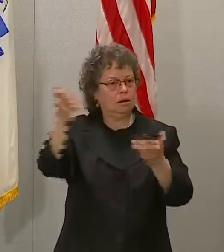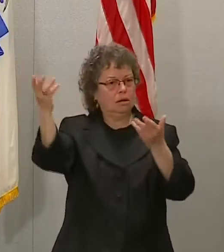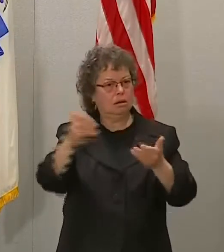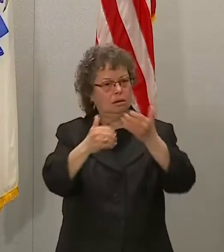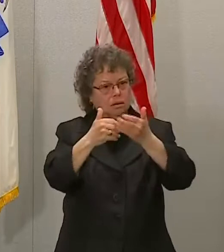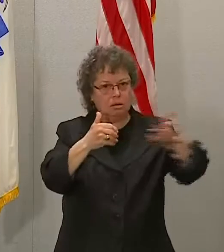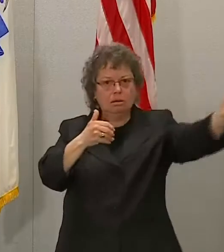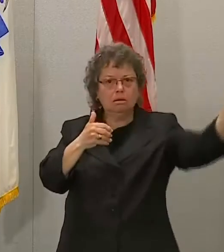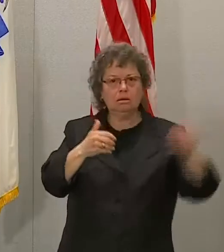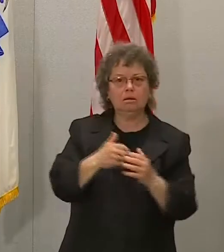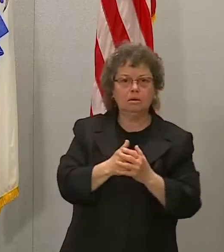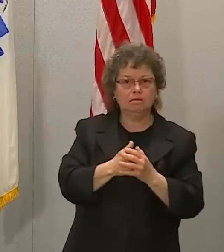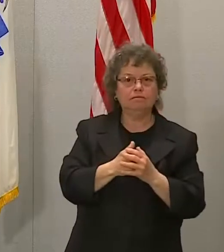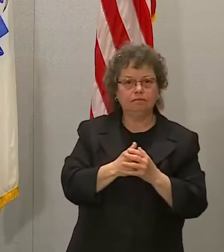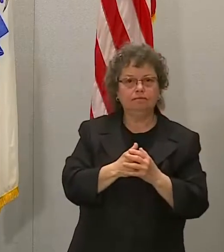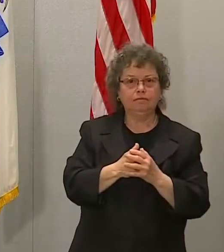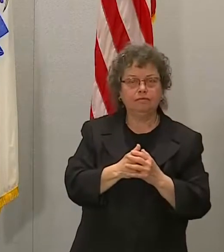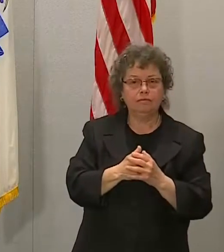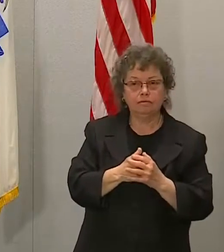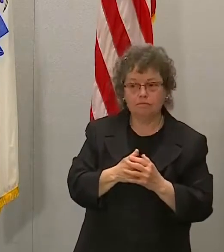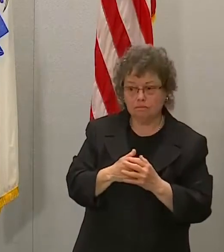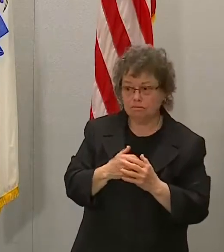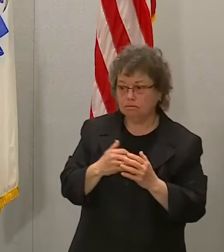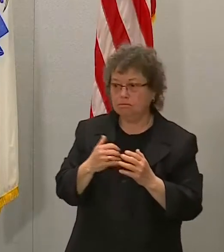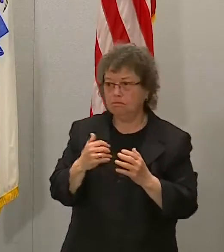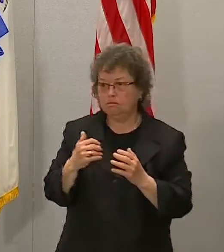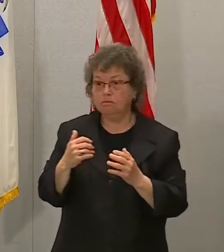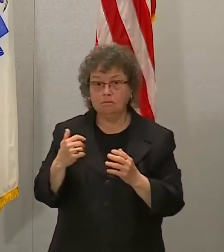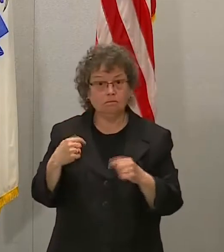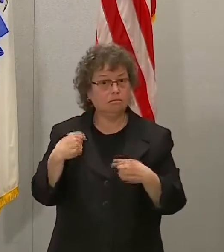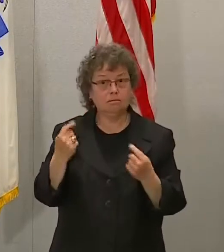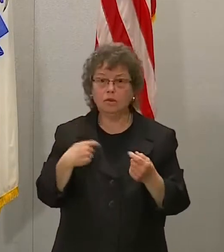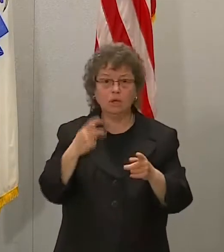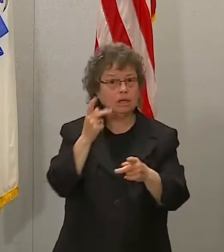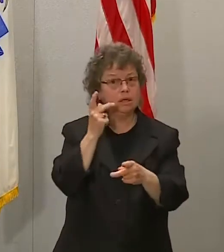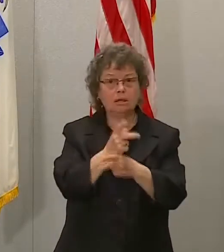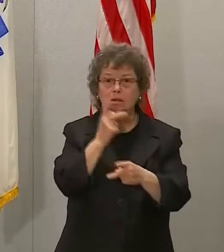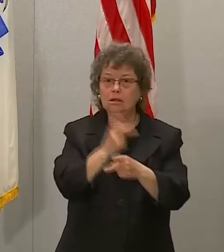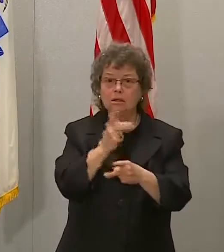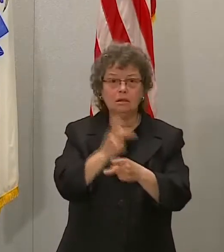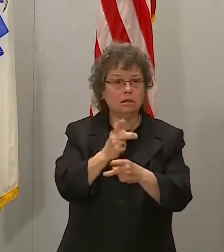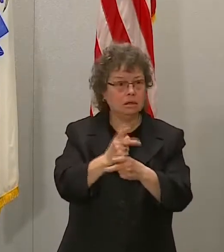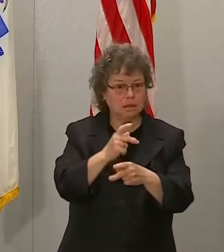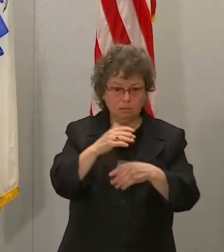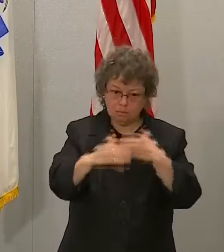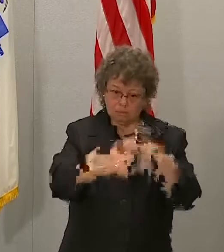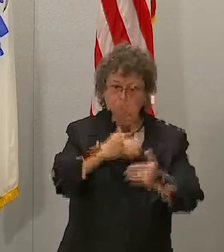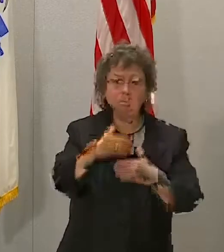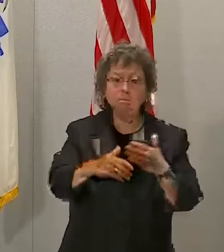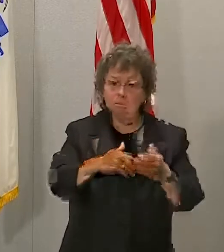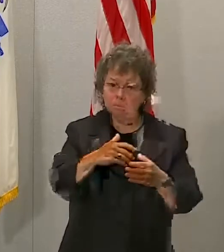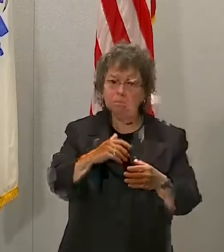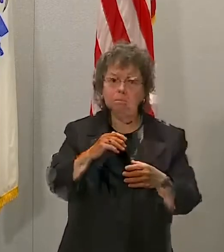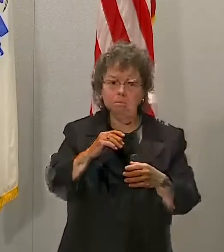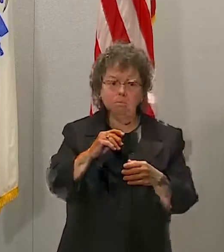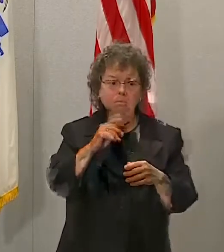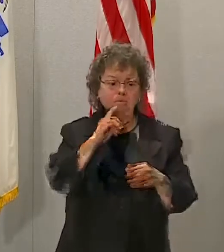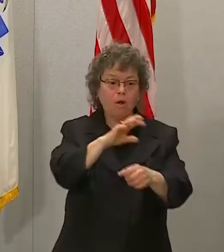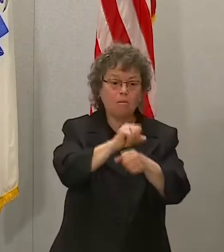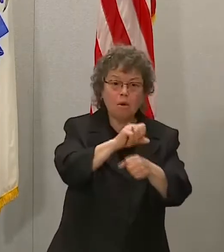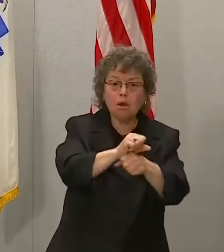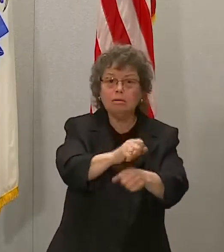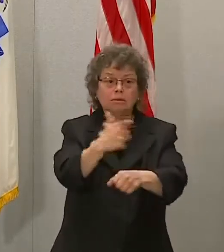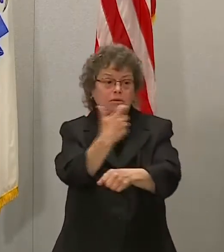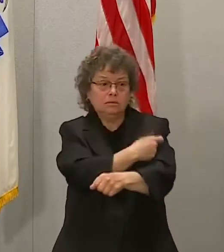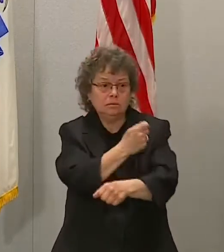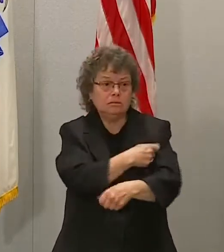going forward. And we've been able, as I said, to continue to maintain an administration rate and a